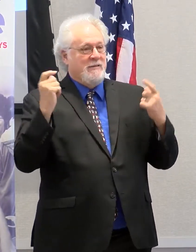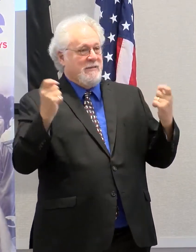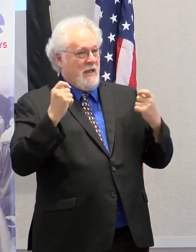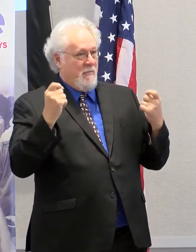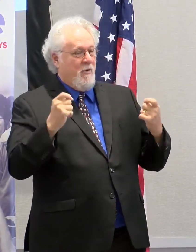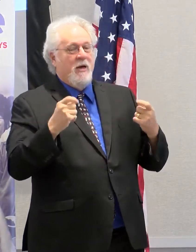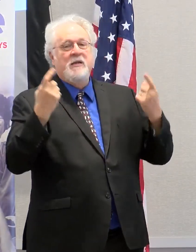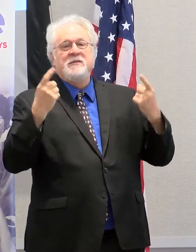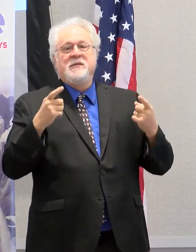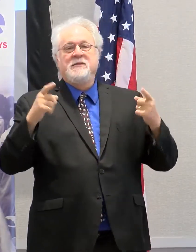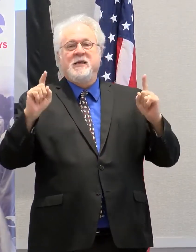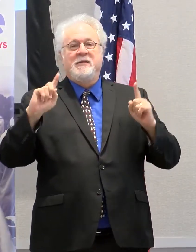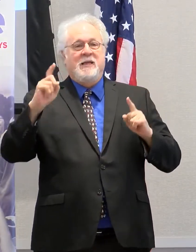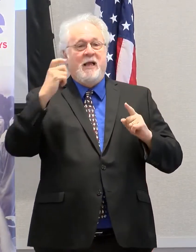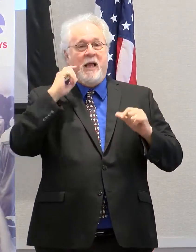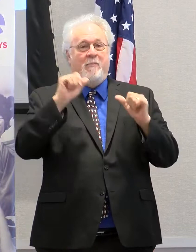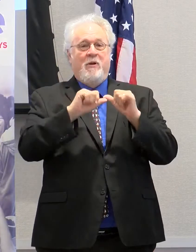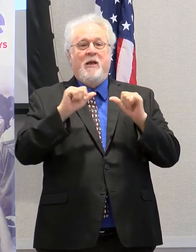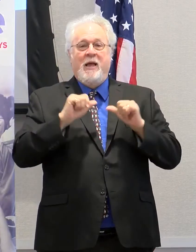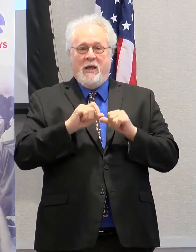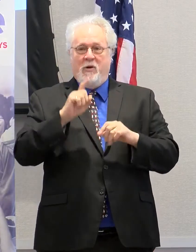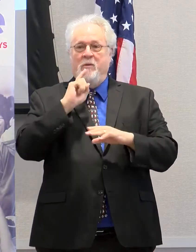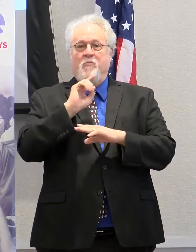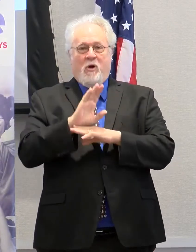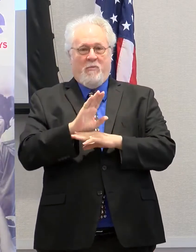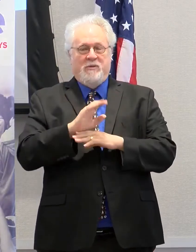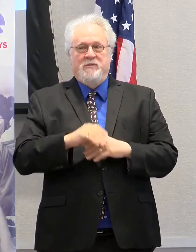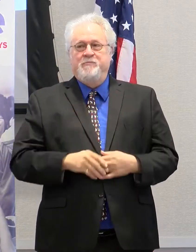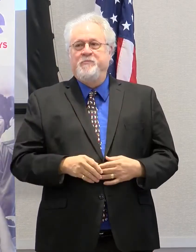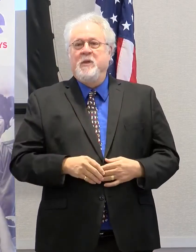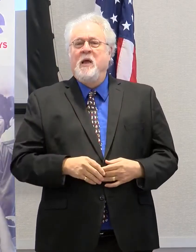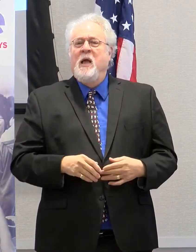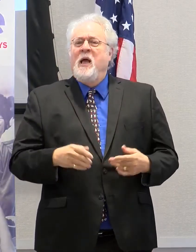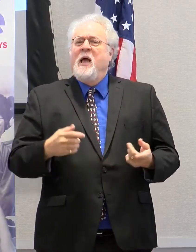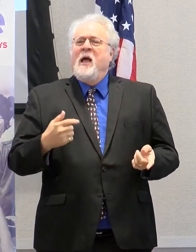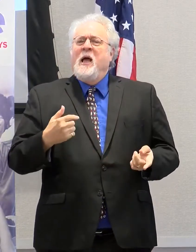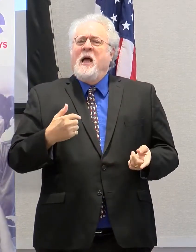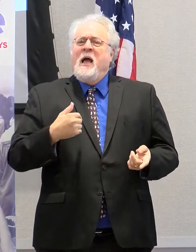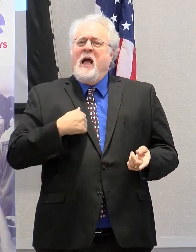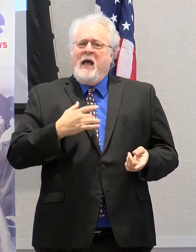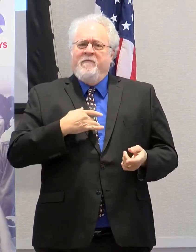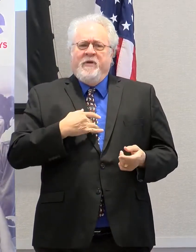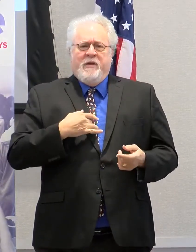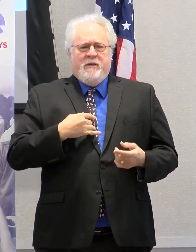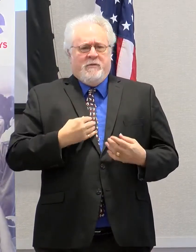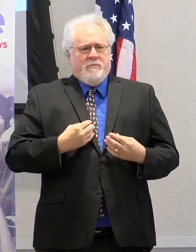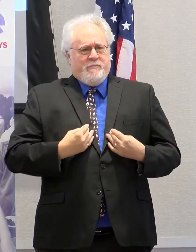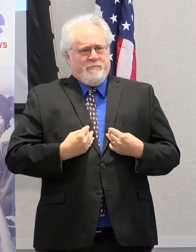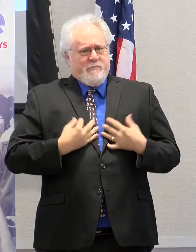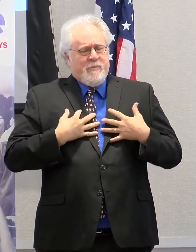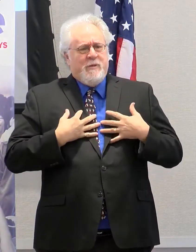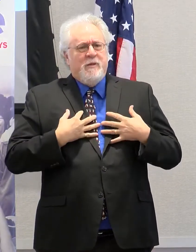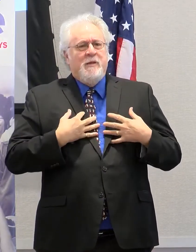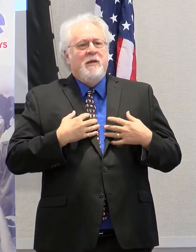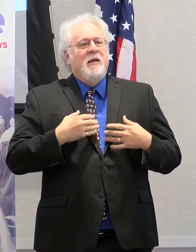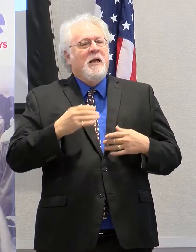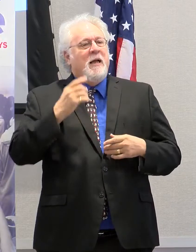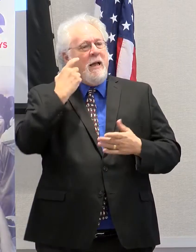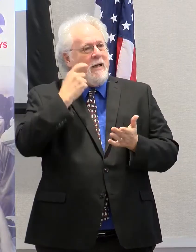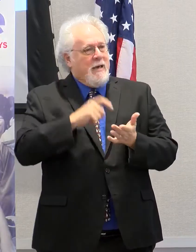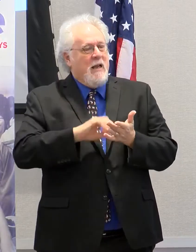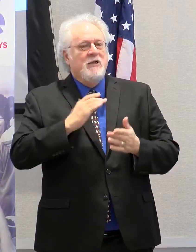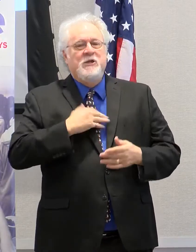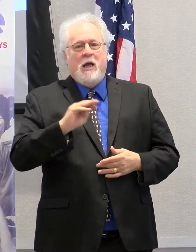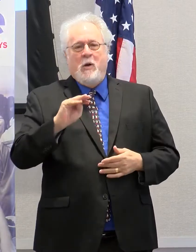the success of Capital Area Promise. I feel compelled as well to acknowledge